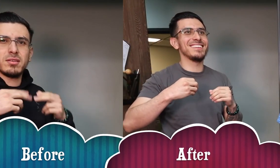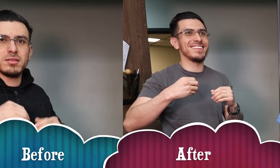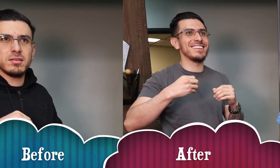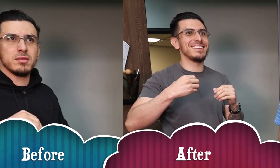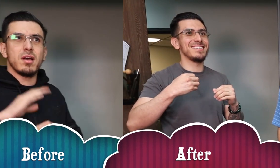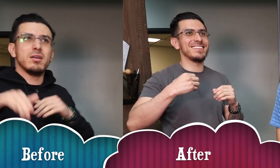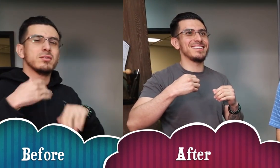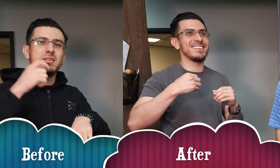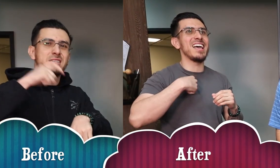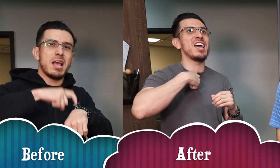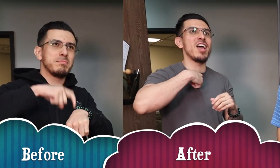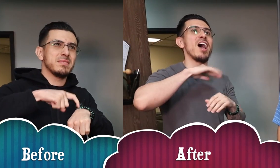He likes it. Gotcha.